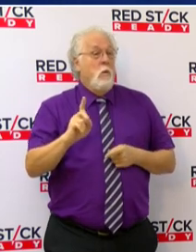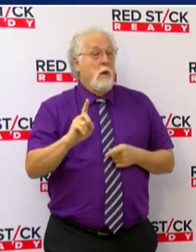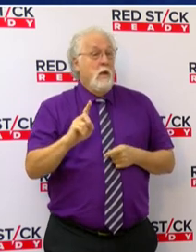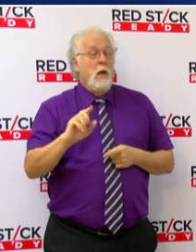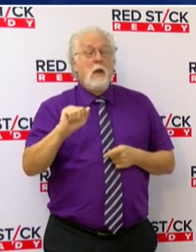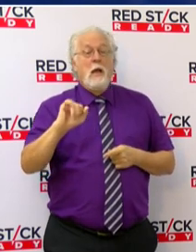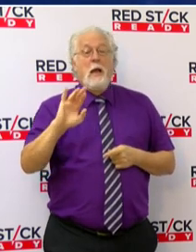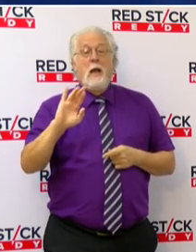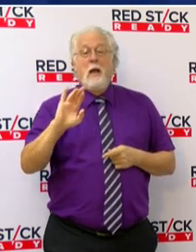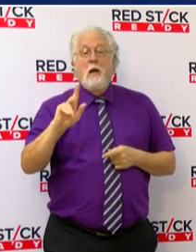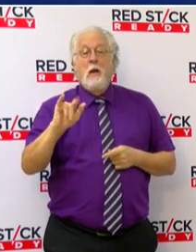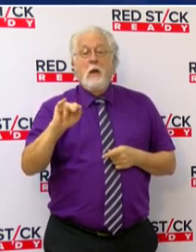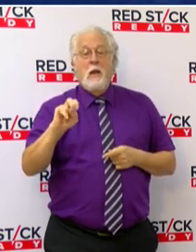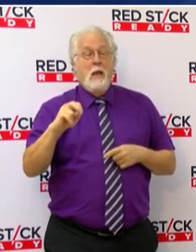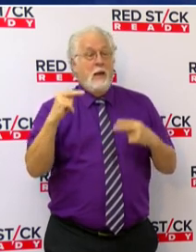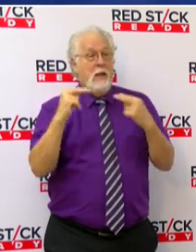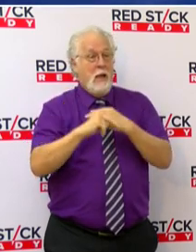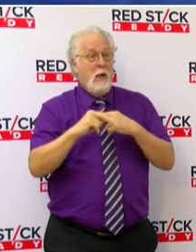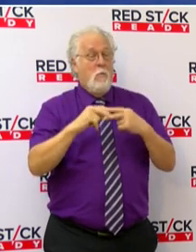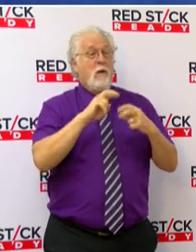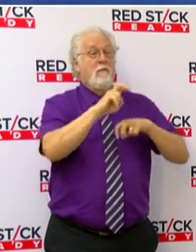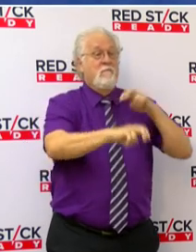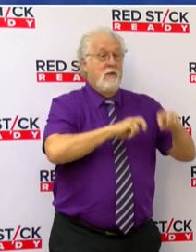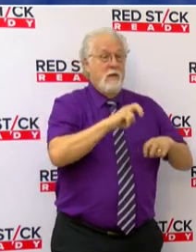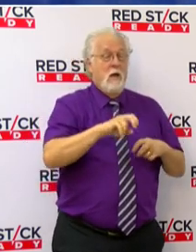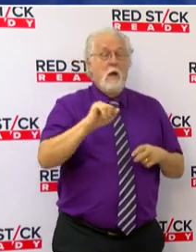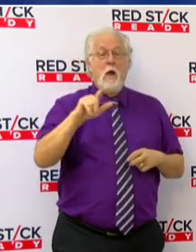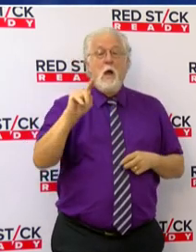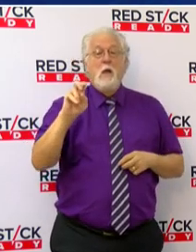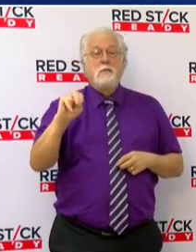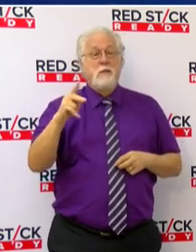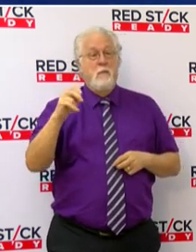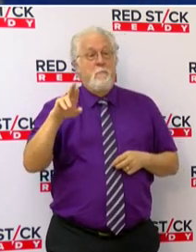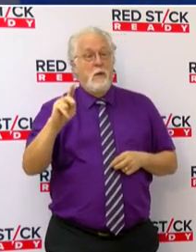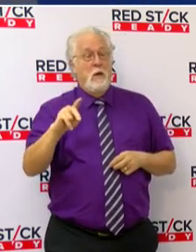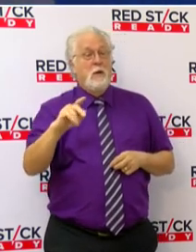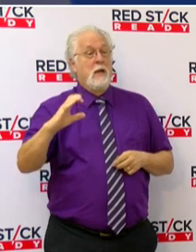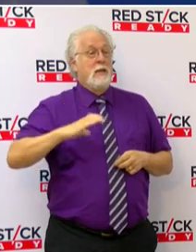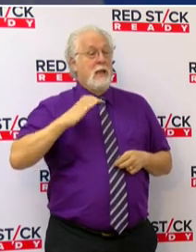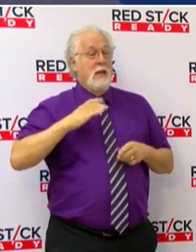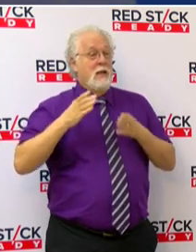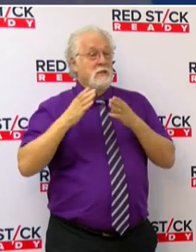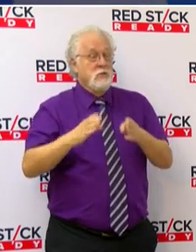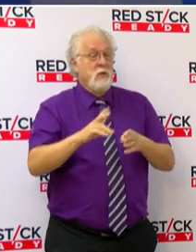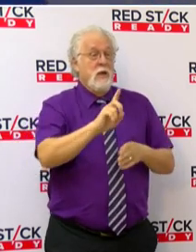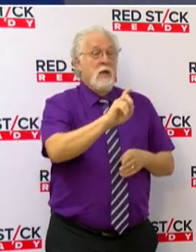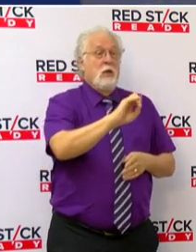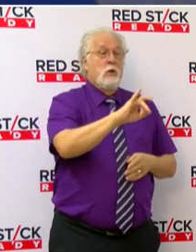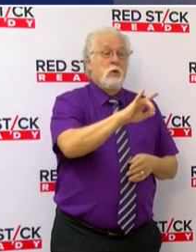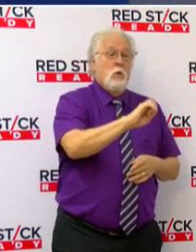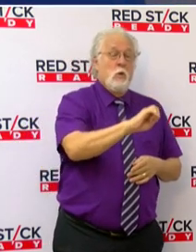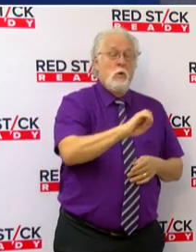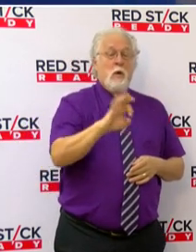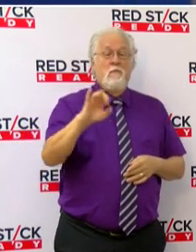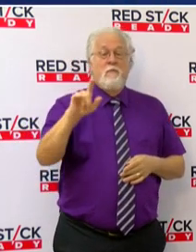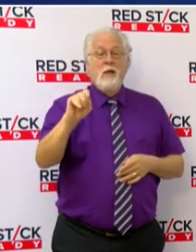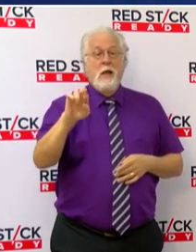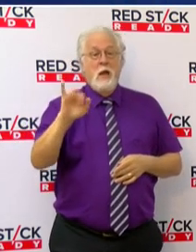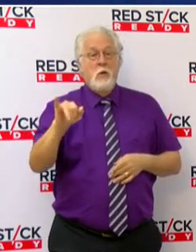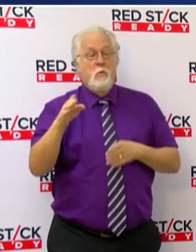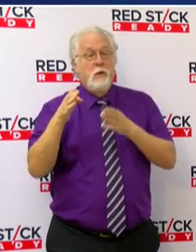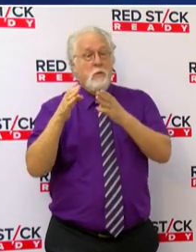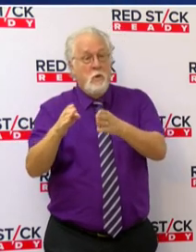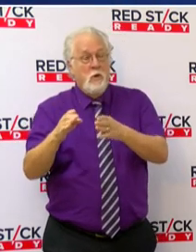Airline Highway Fairgrounds, Allison Park, Cadillac Street, Doyle's Bayou Park, Flannery Road Park,